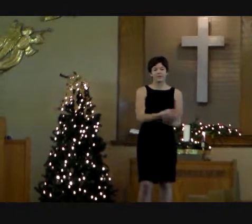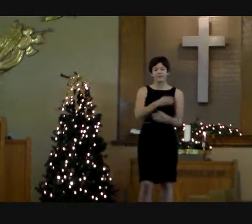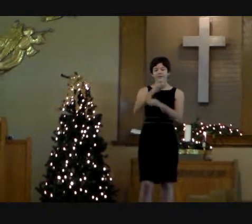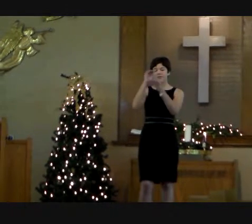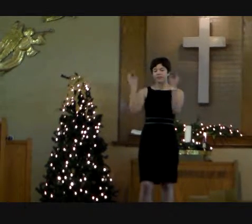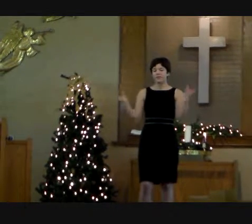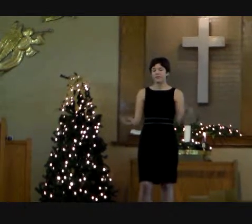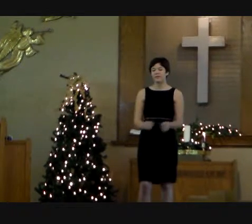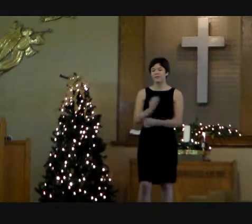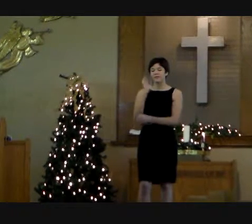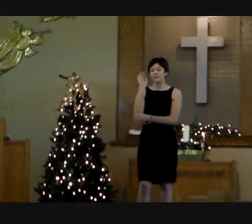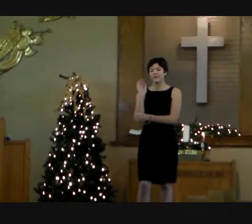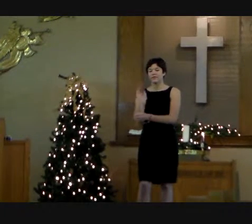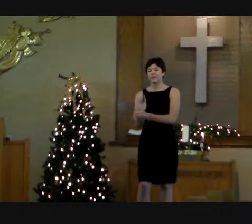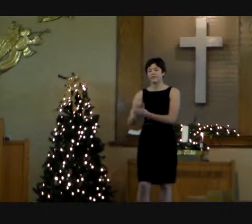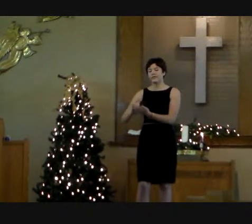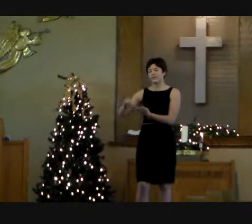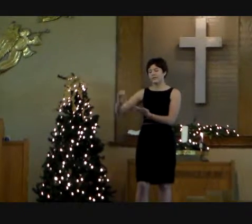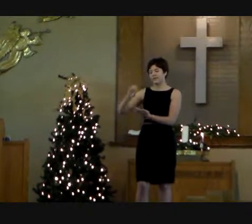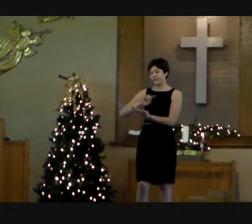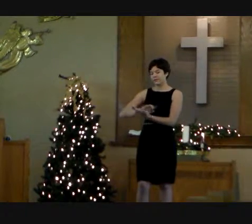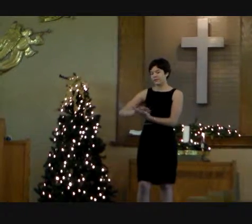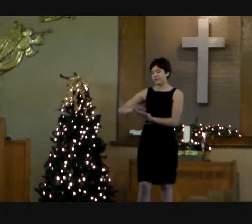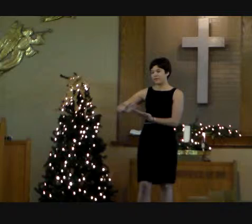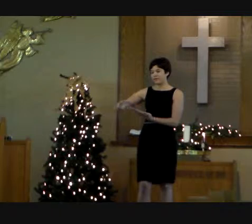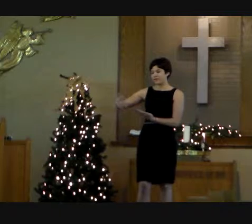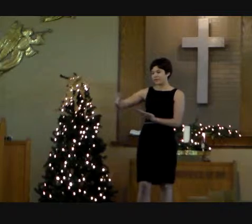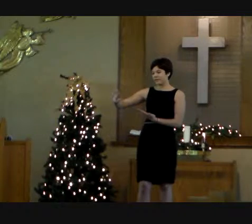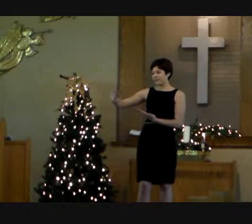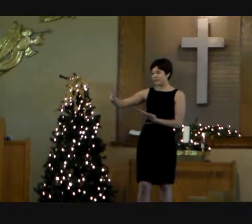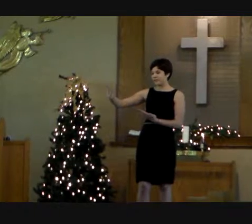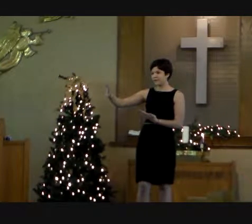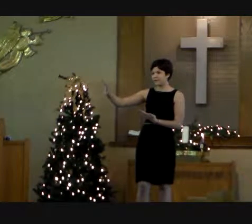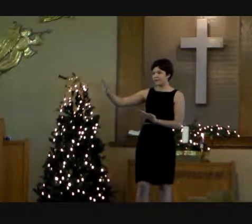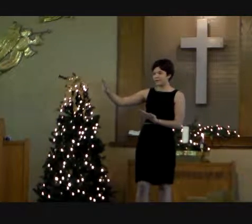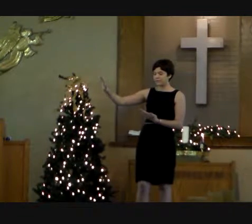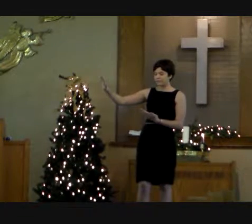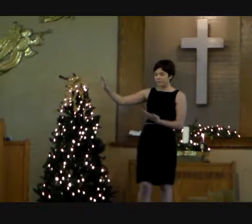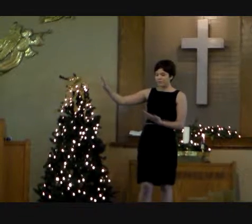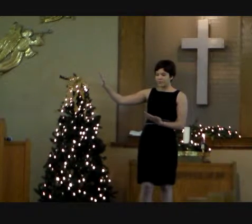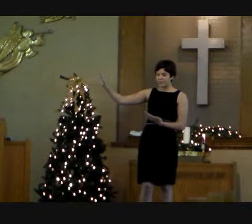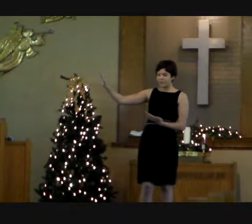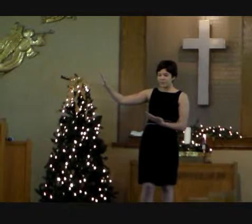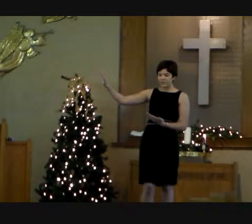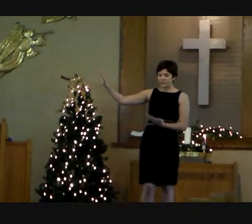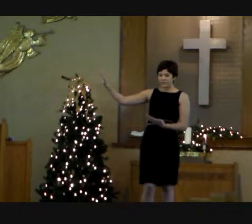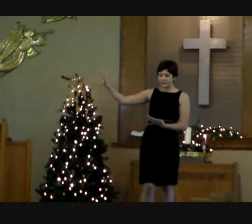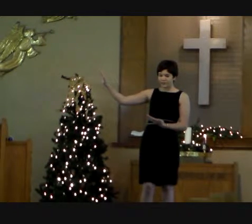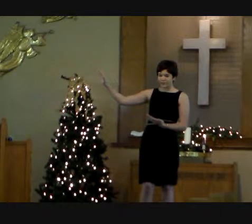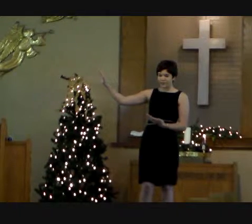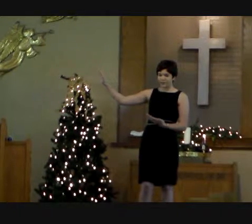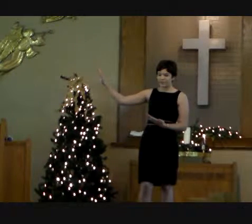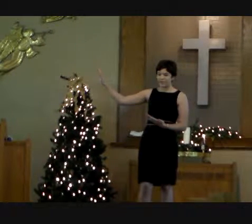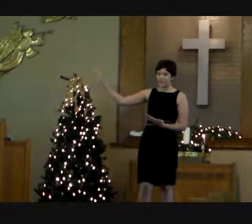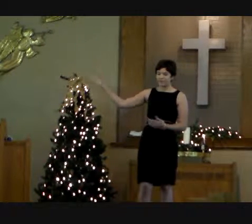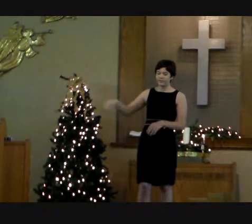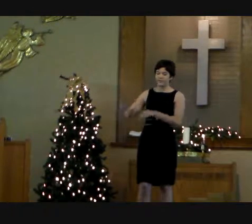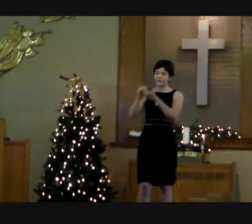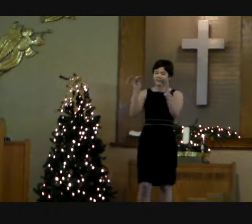Oh my god, I will die And